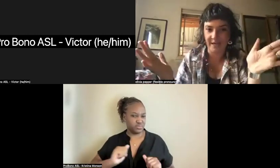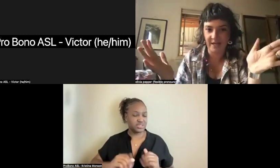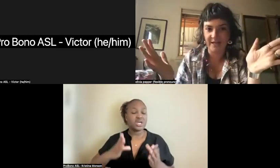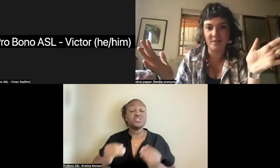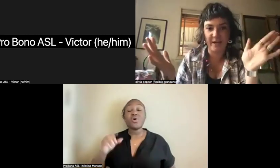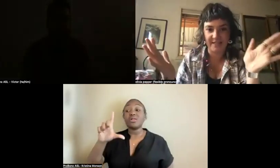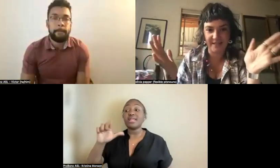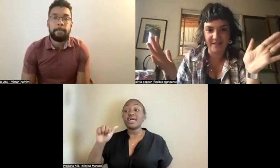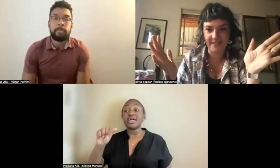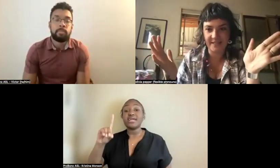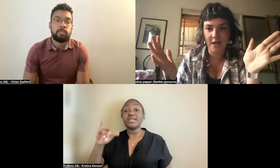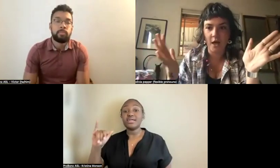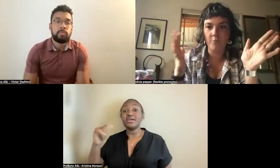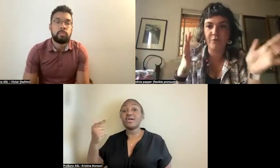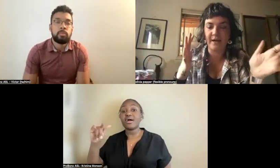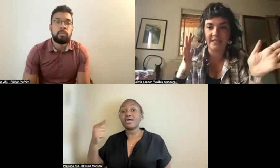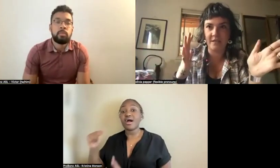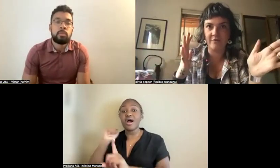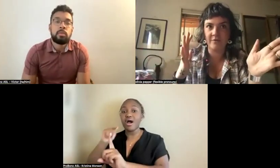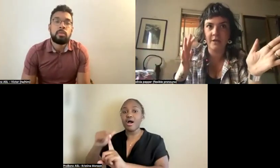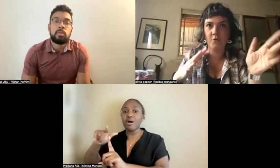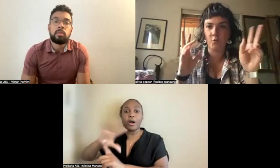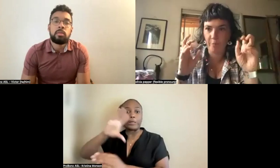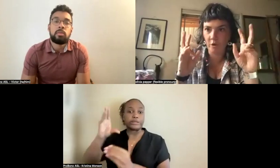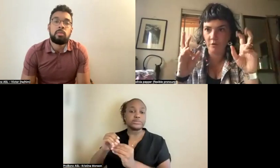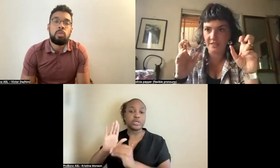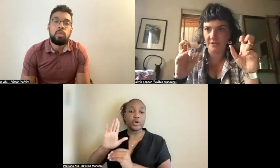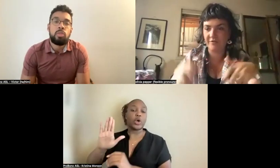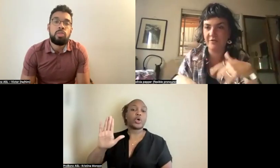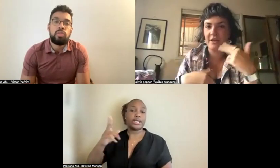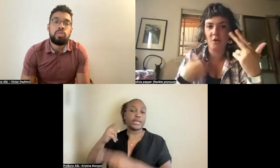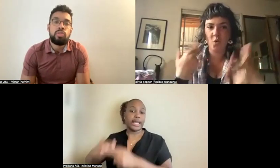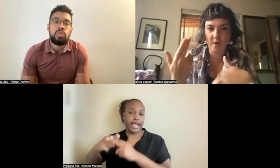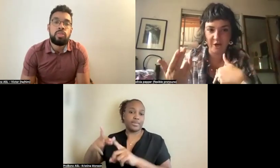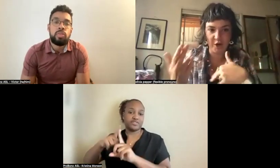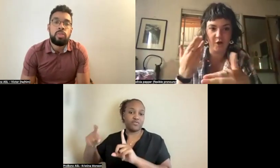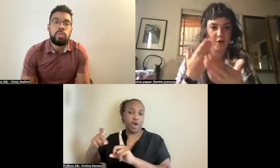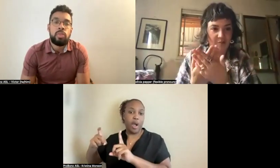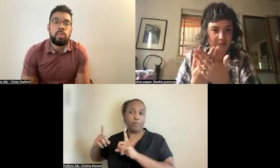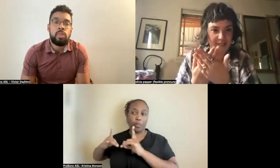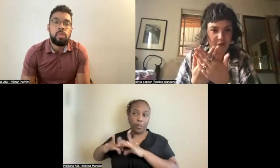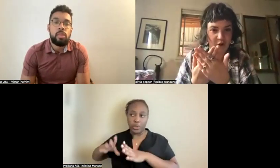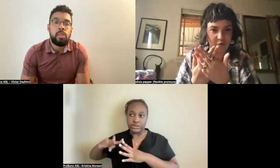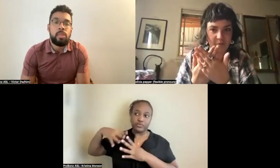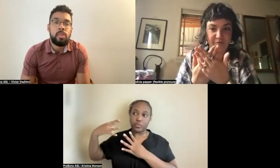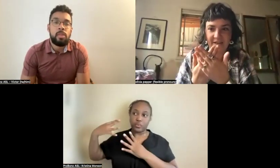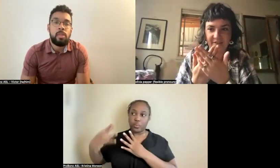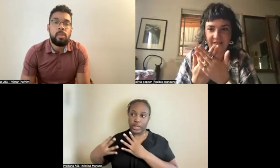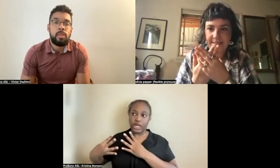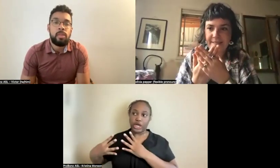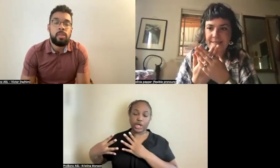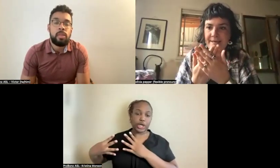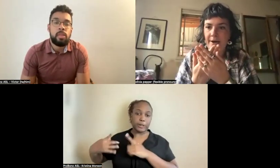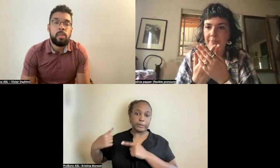shtick is based in this abrasive, repulsive, queer, confrontational art form of the